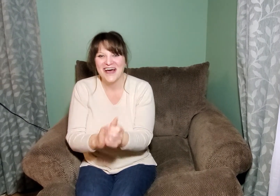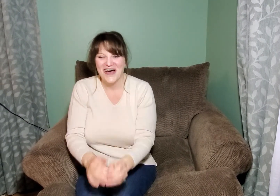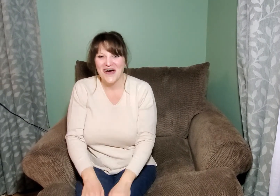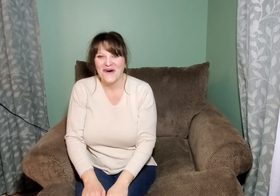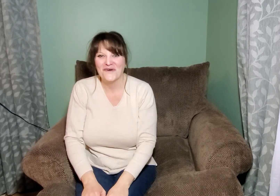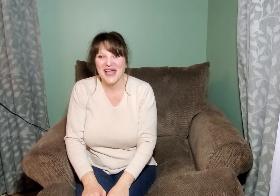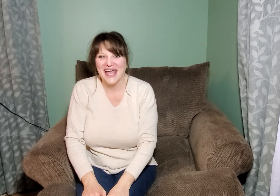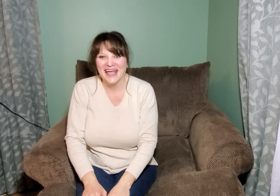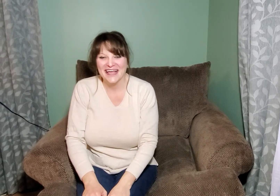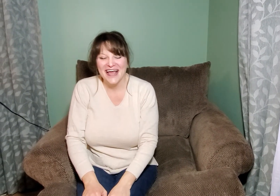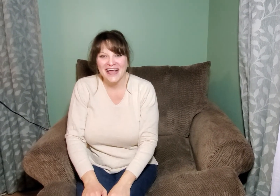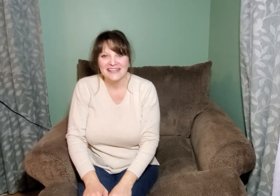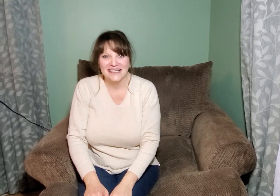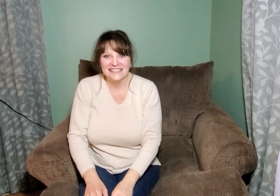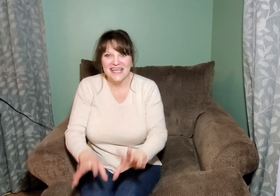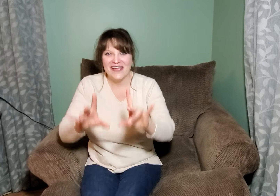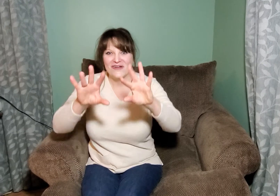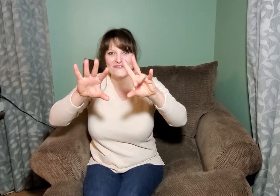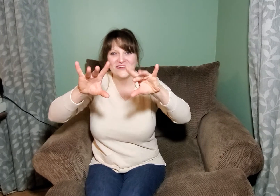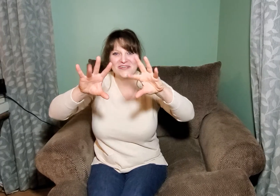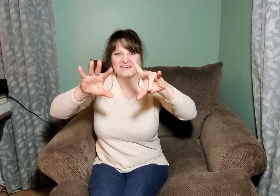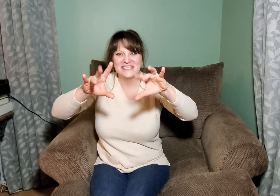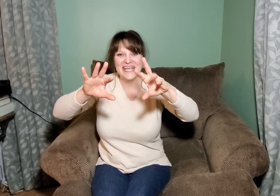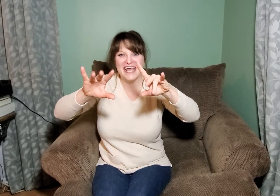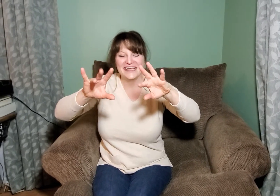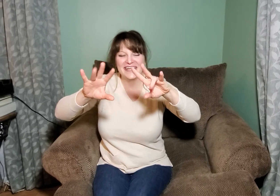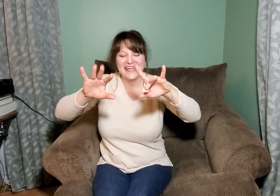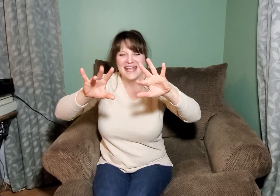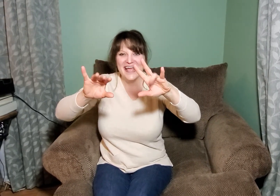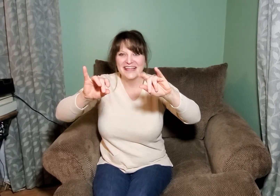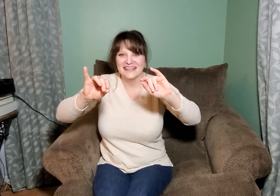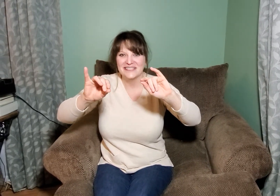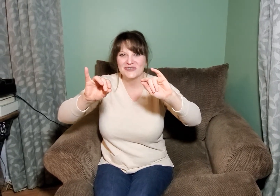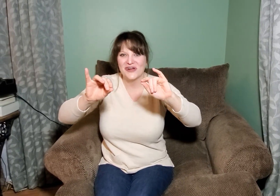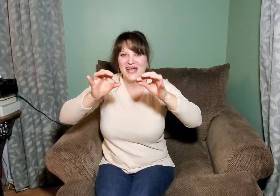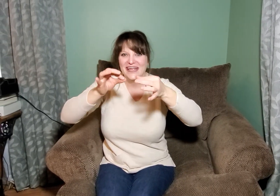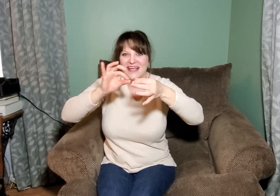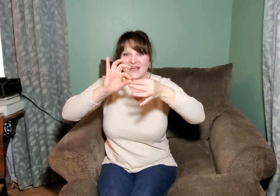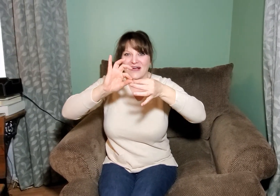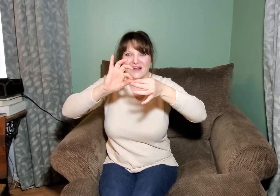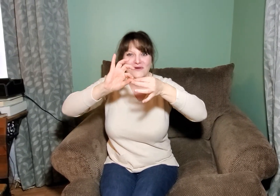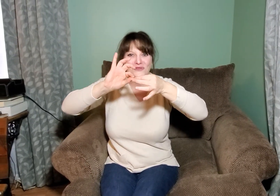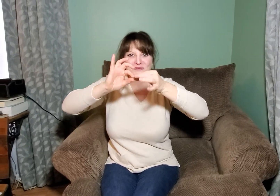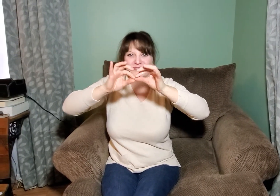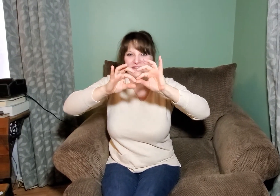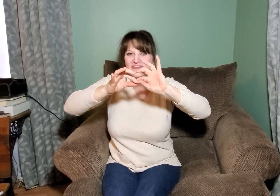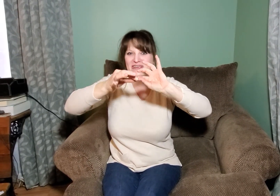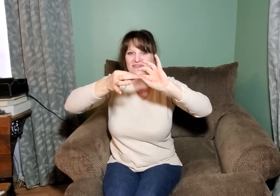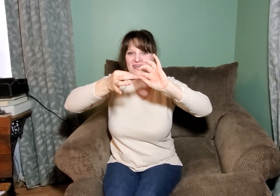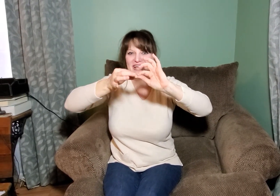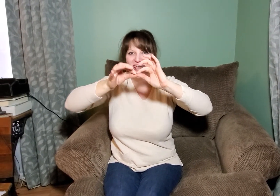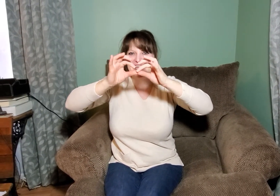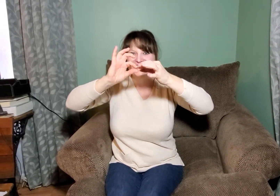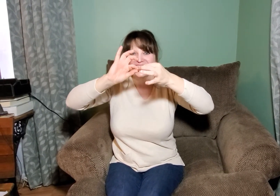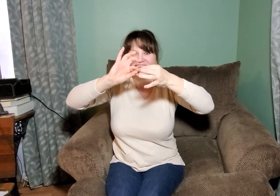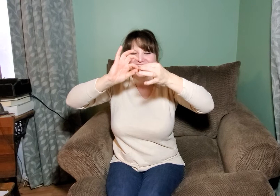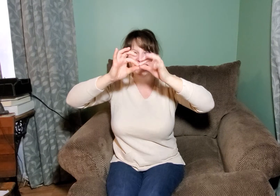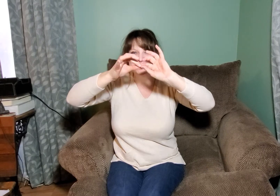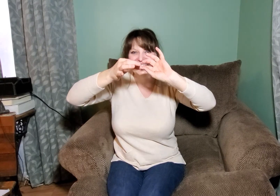Okay, let's get out our fingers again, and let's try, I know this one's a favorite, The Itsy